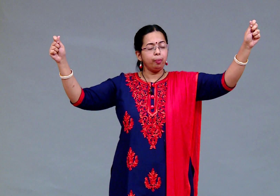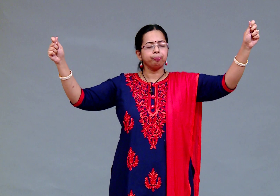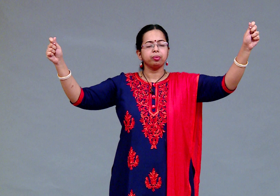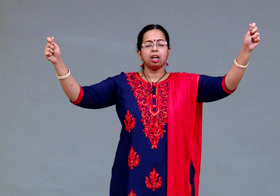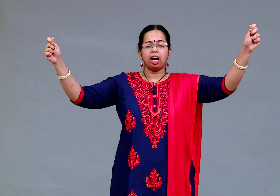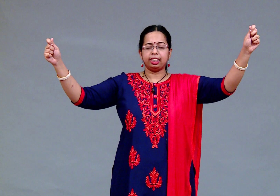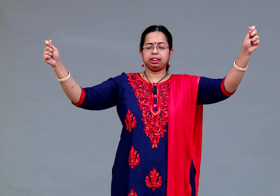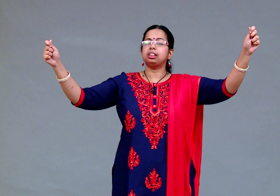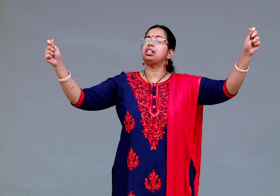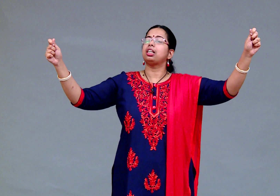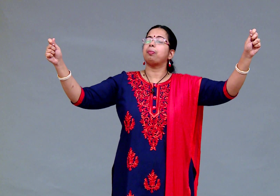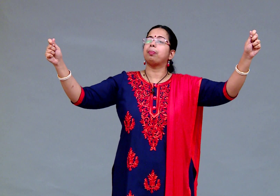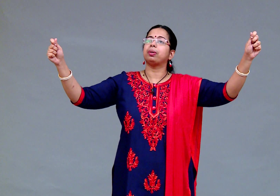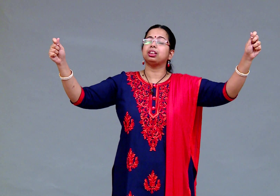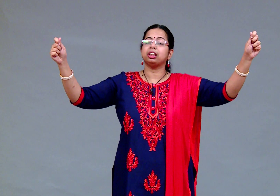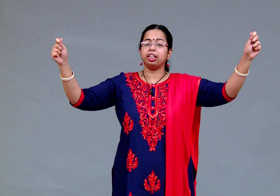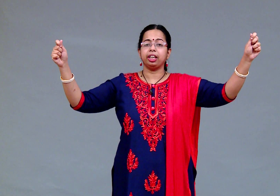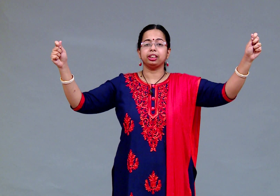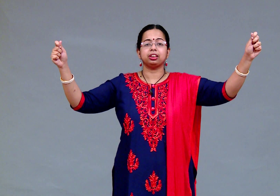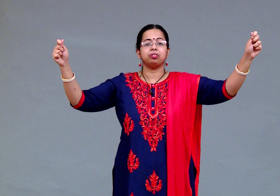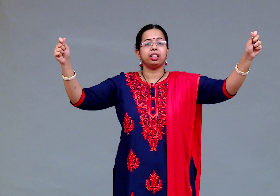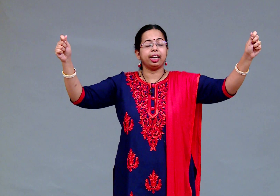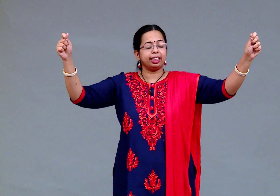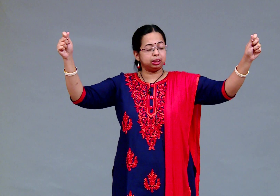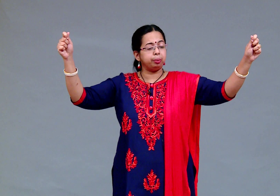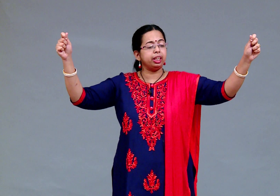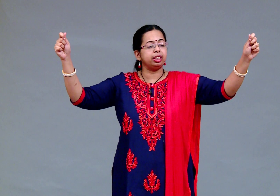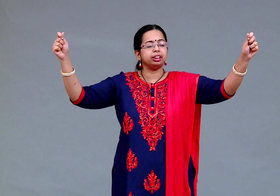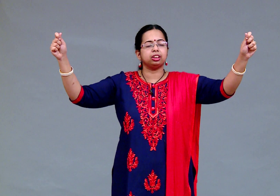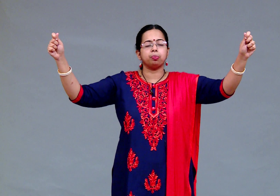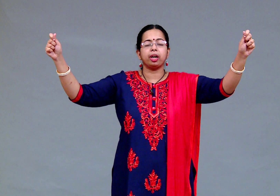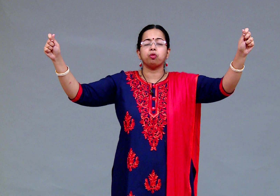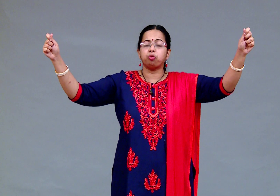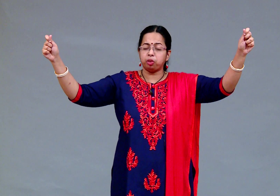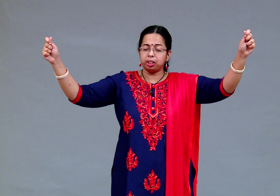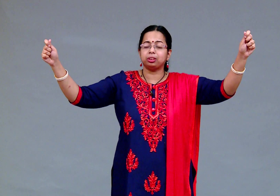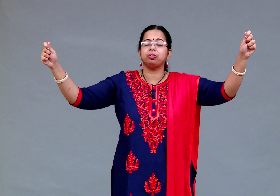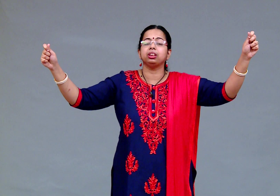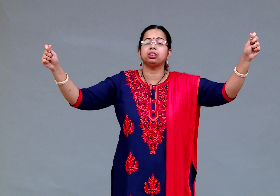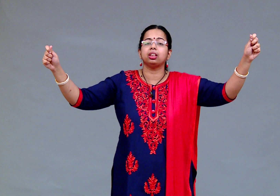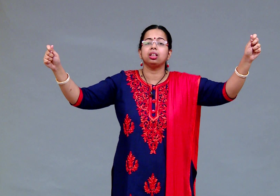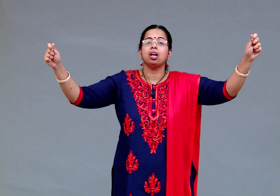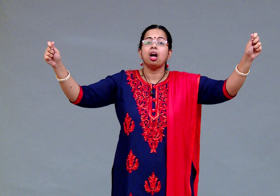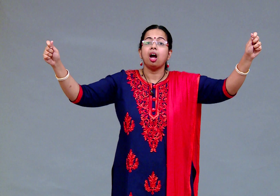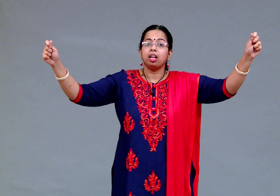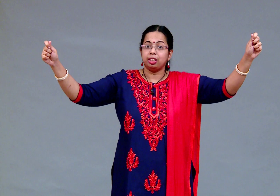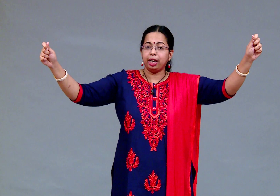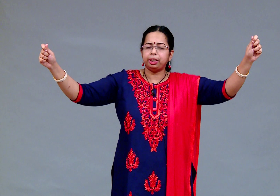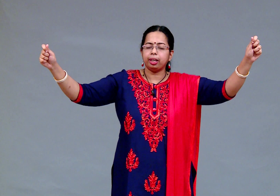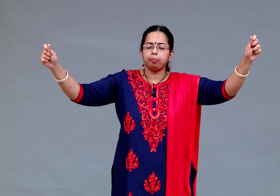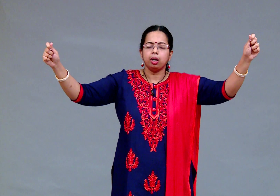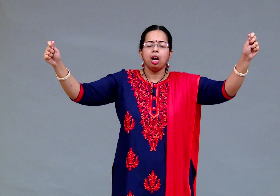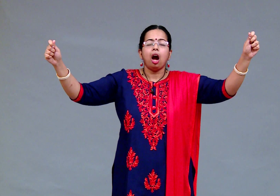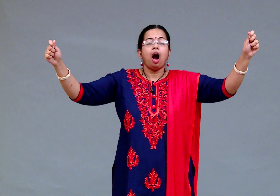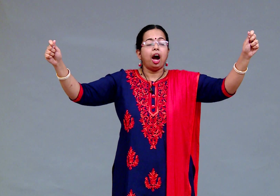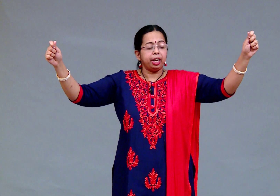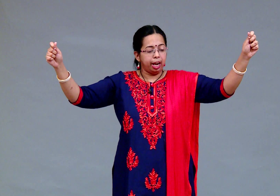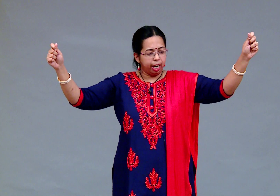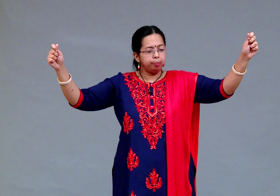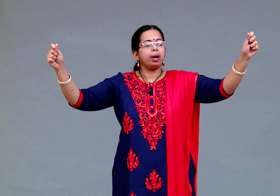I still remember the days when I experienced my first winter that time I had my